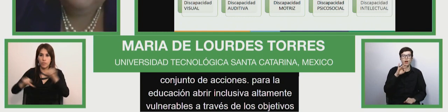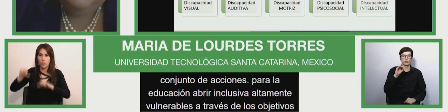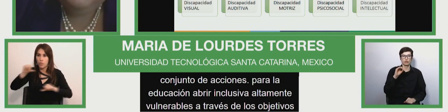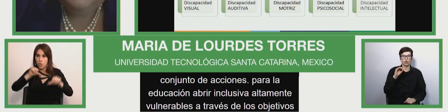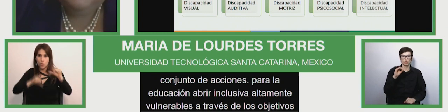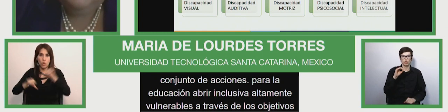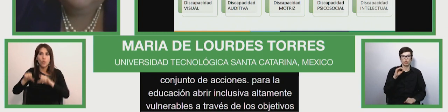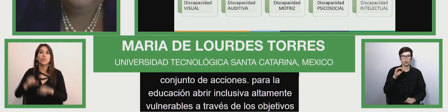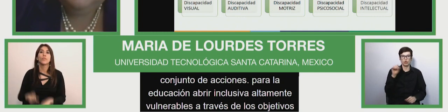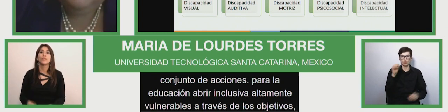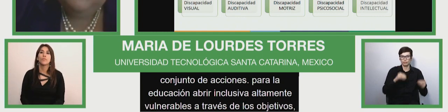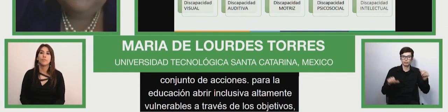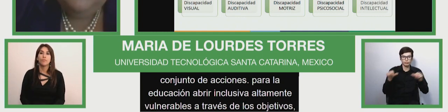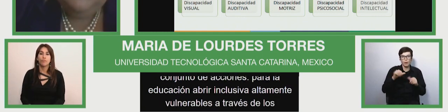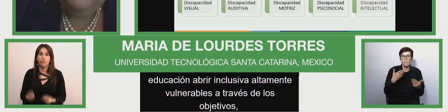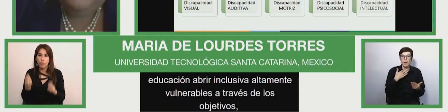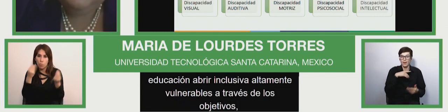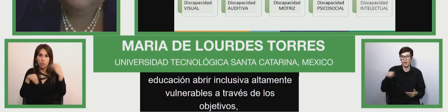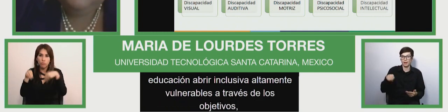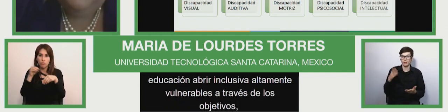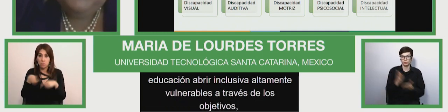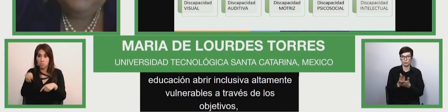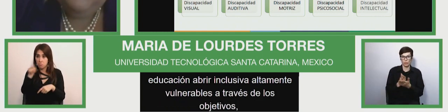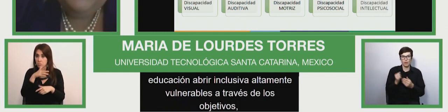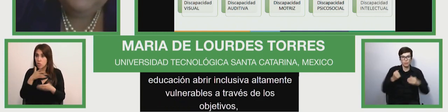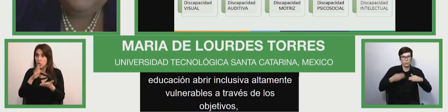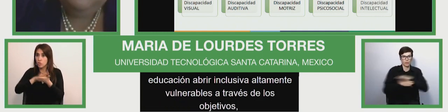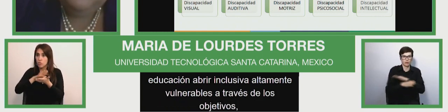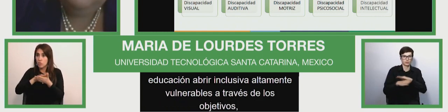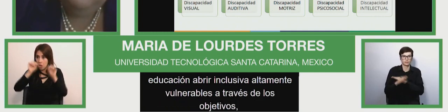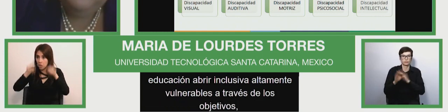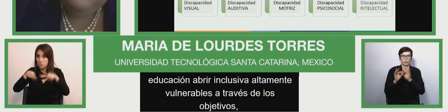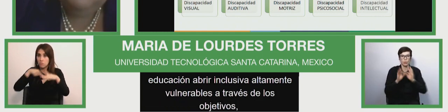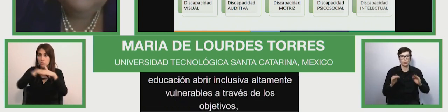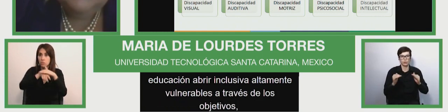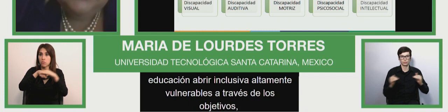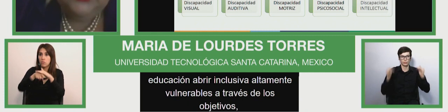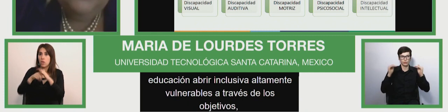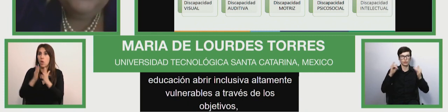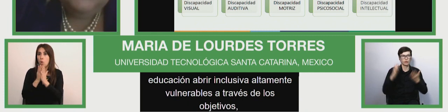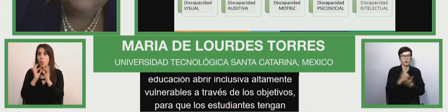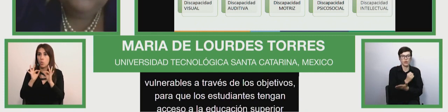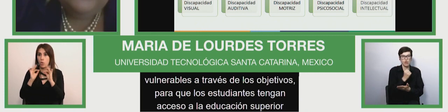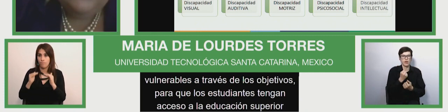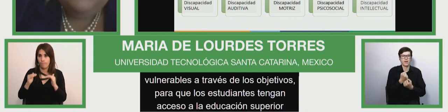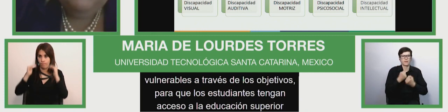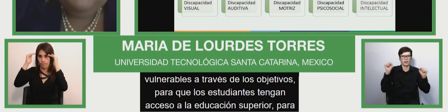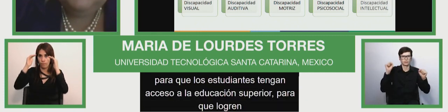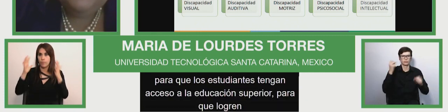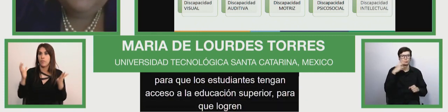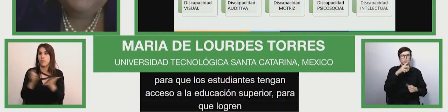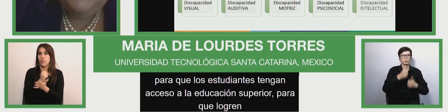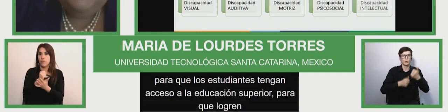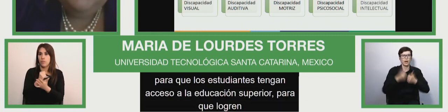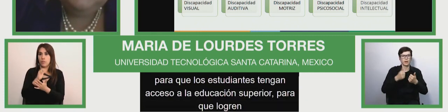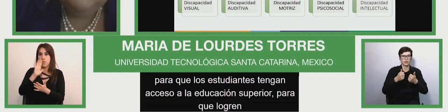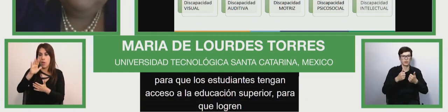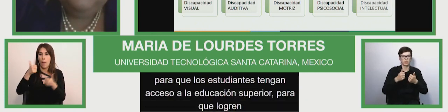academic and technological logistical support and in that we have the laboratory dia